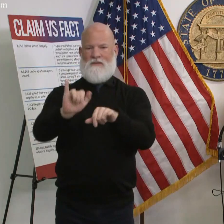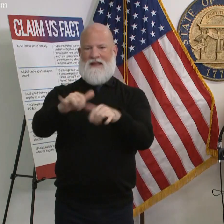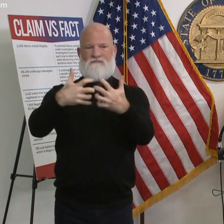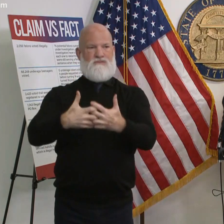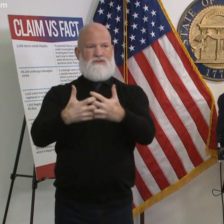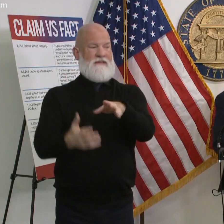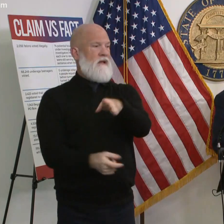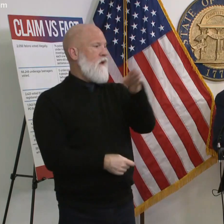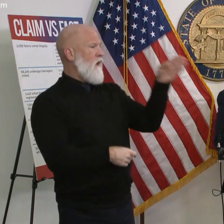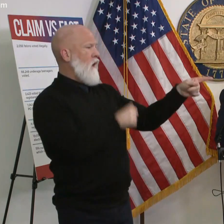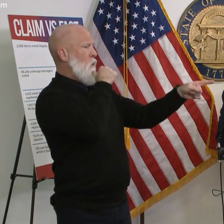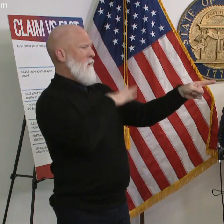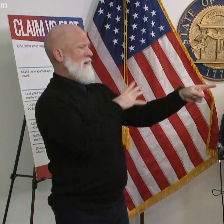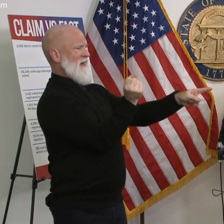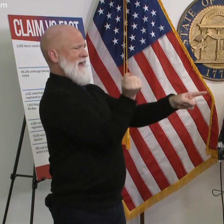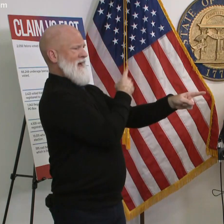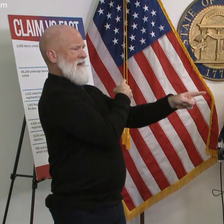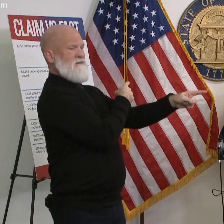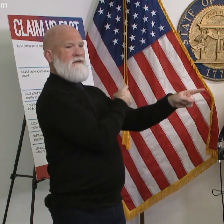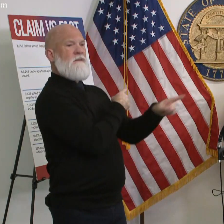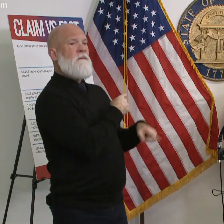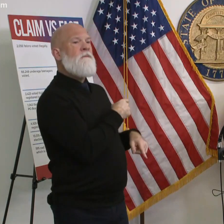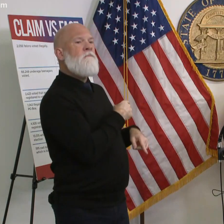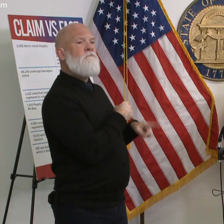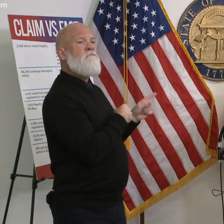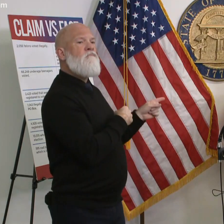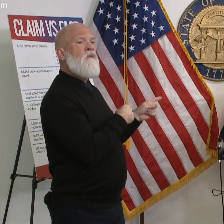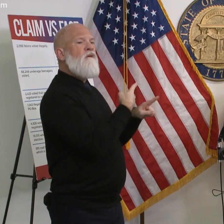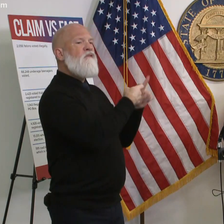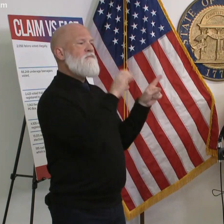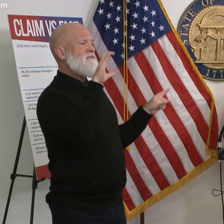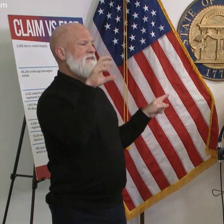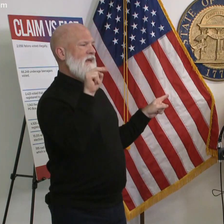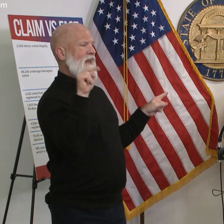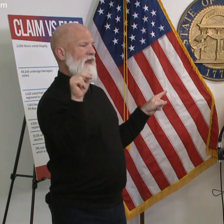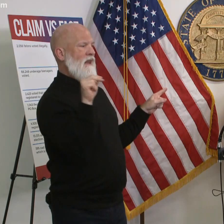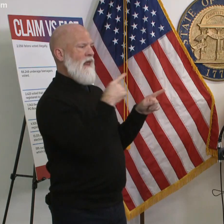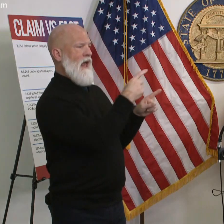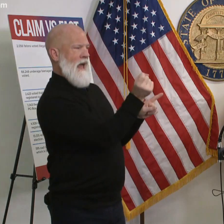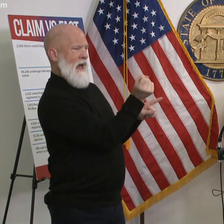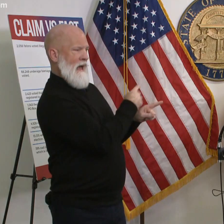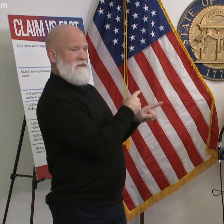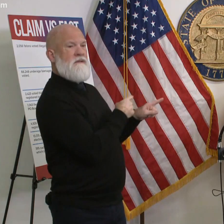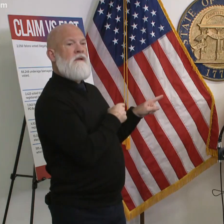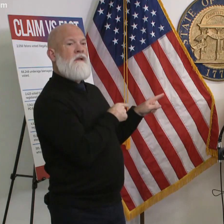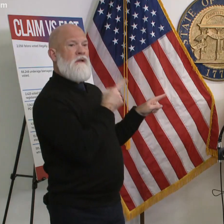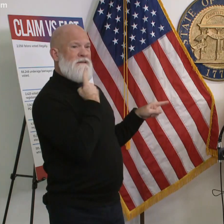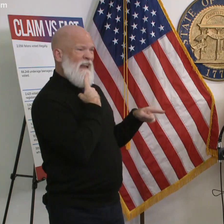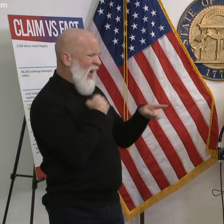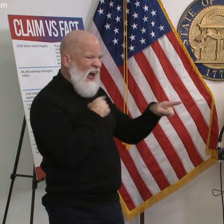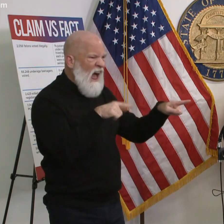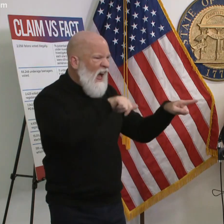okay yes i have two questions currently from cnn first what got two people in room yeah is that fair